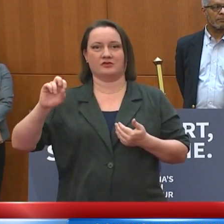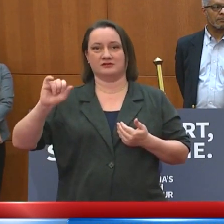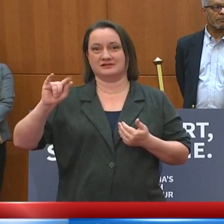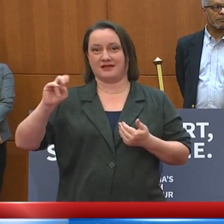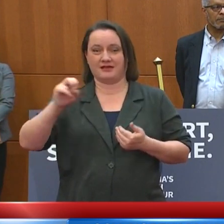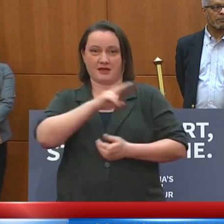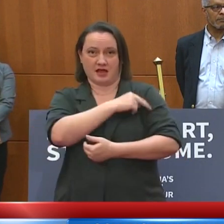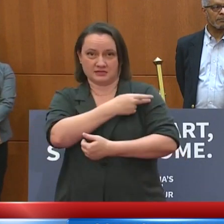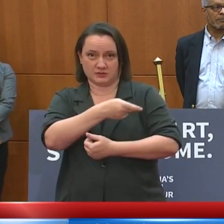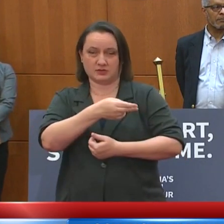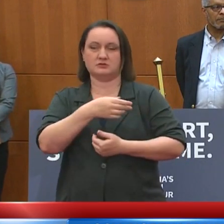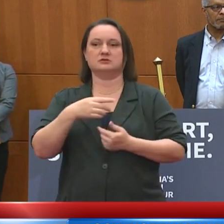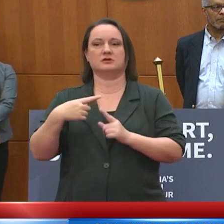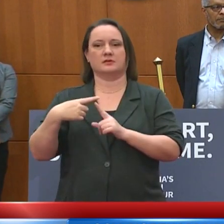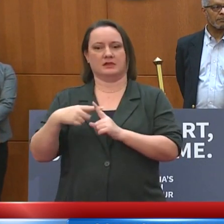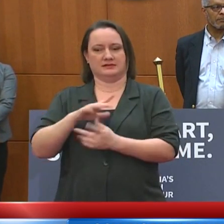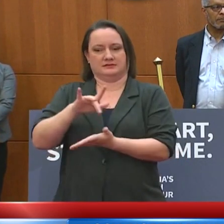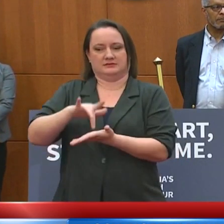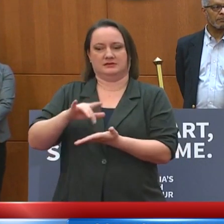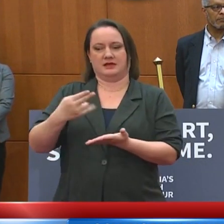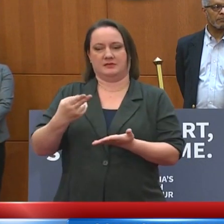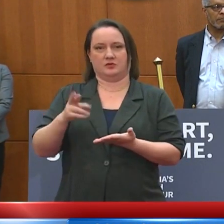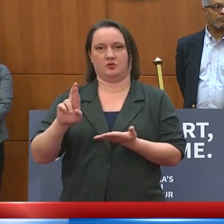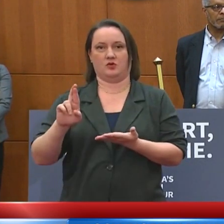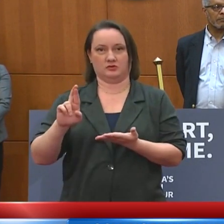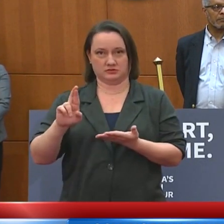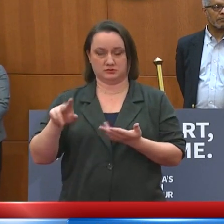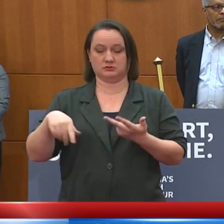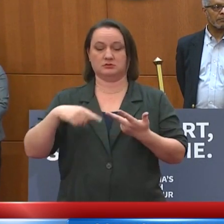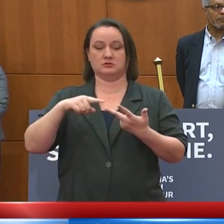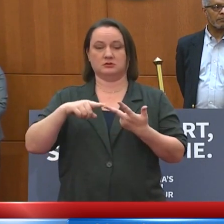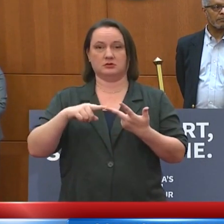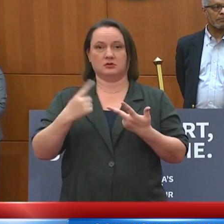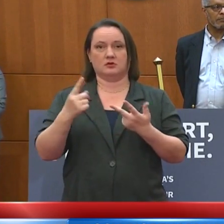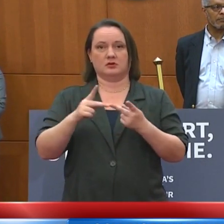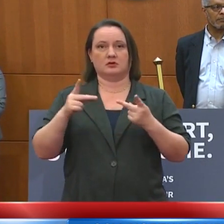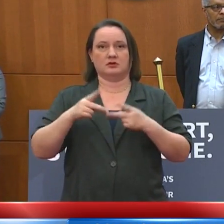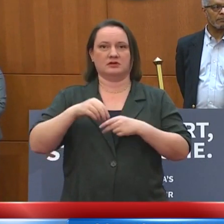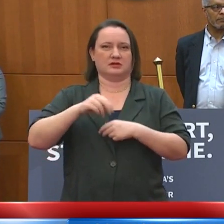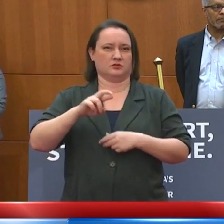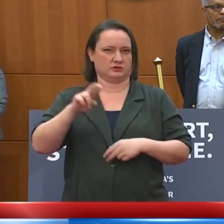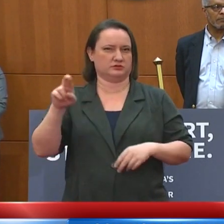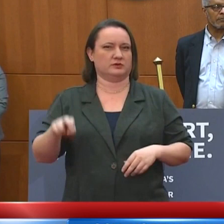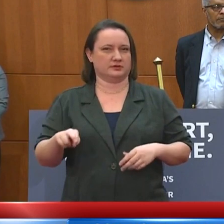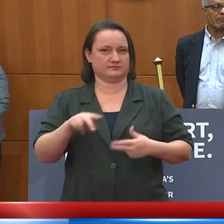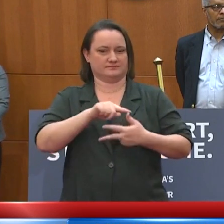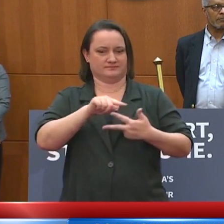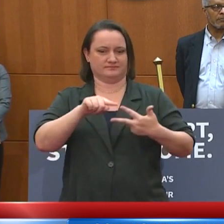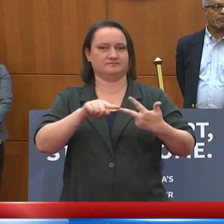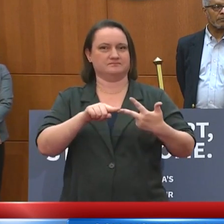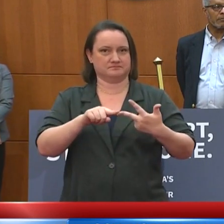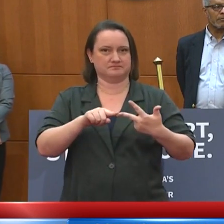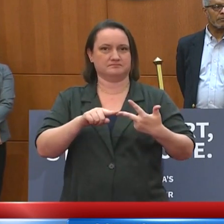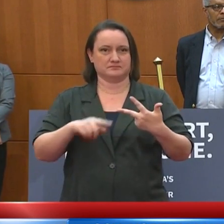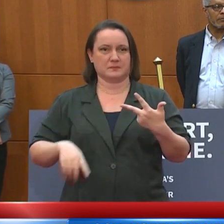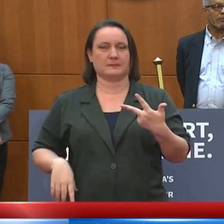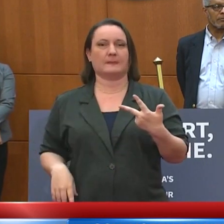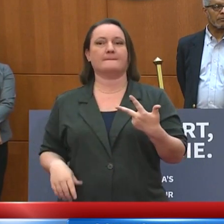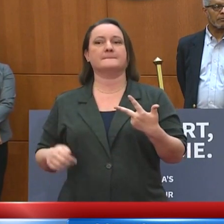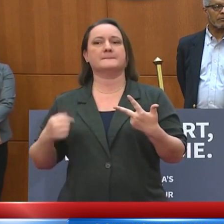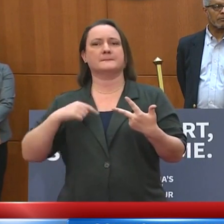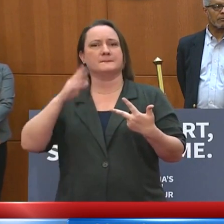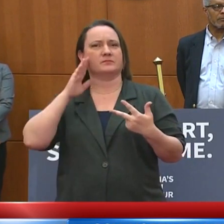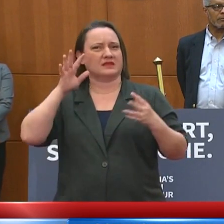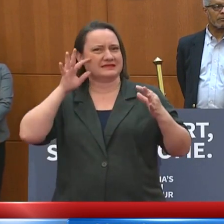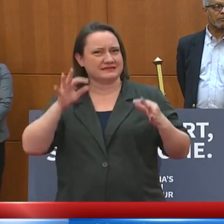and is central to Hampton Roads, and a site in the Richmond area. We'll have a decision and more information